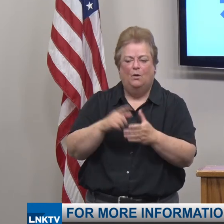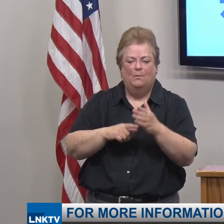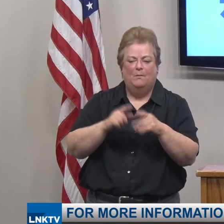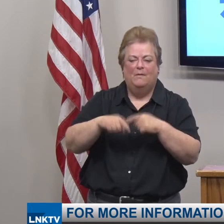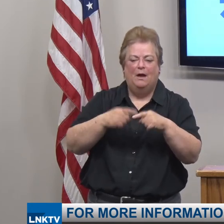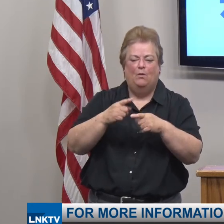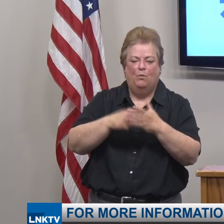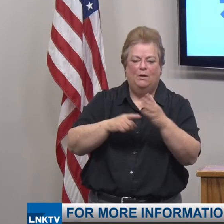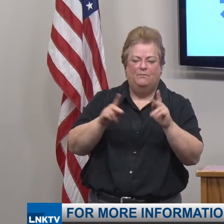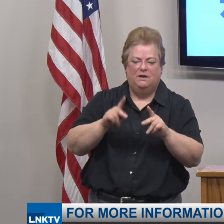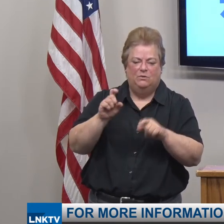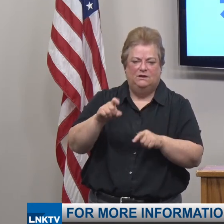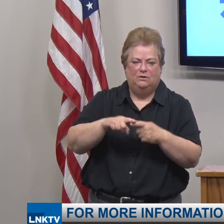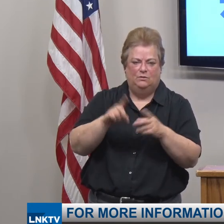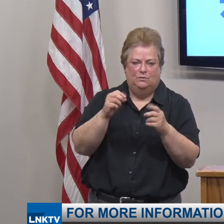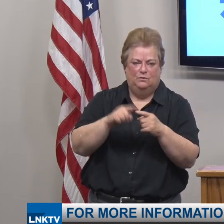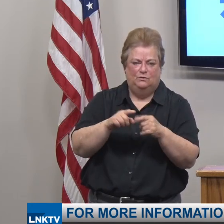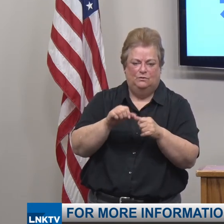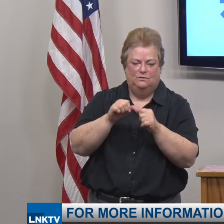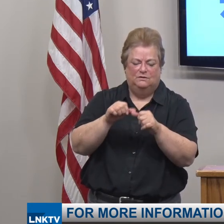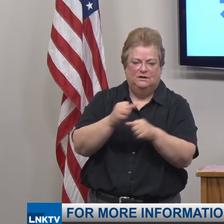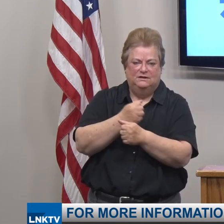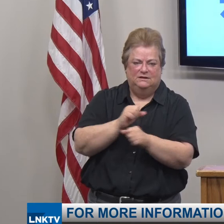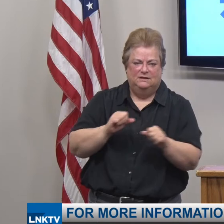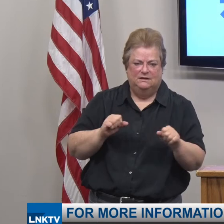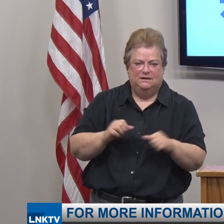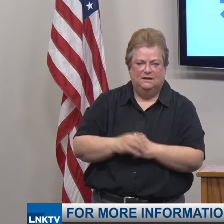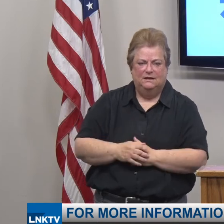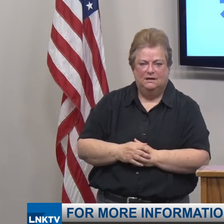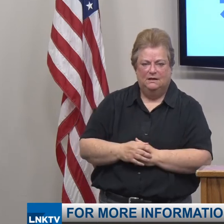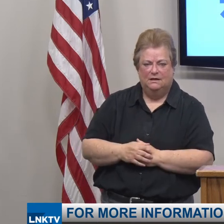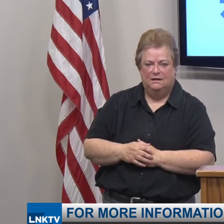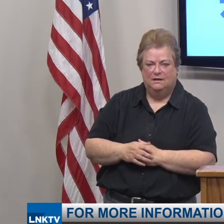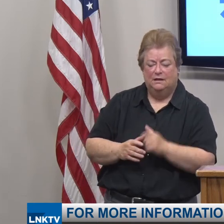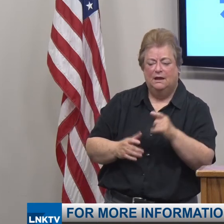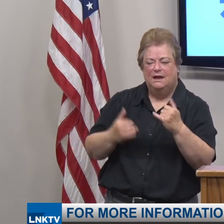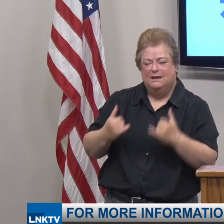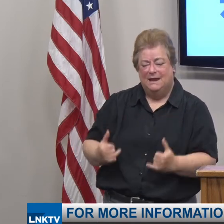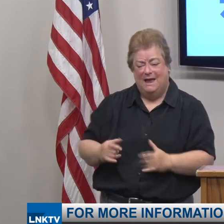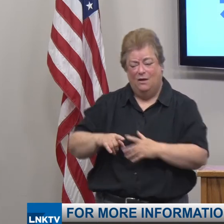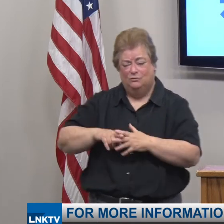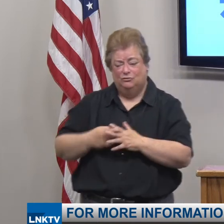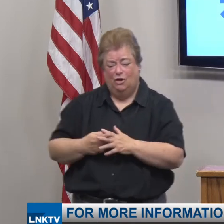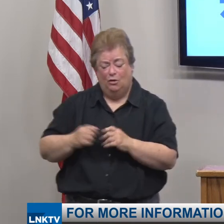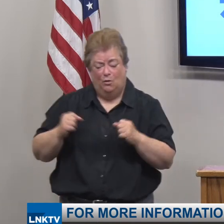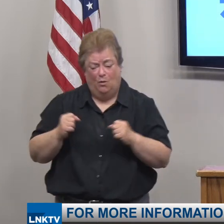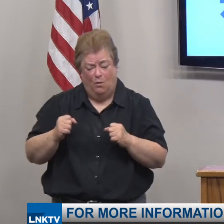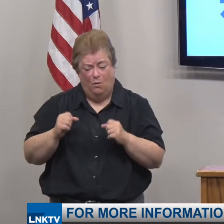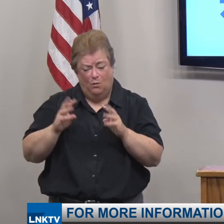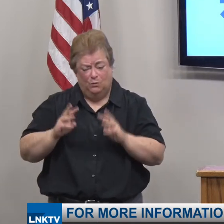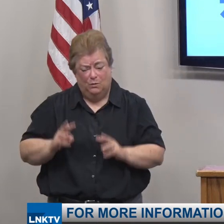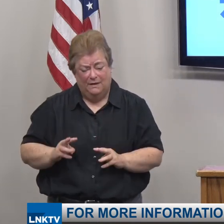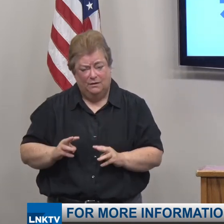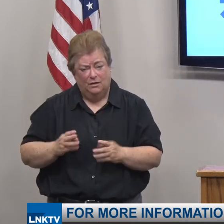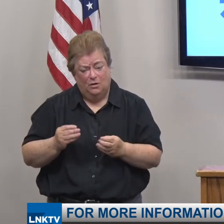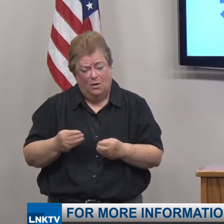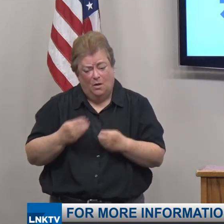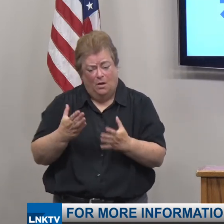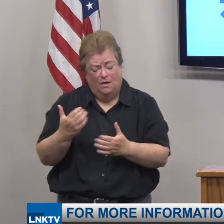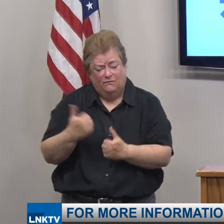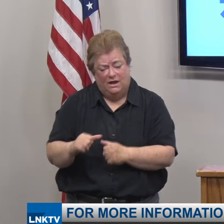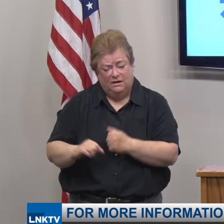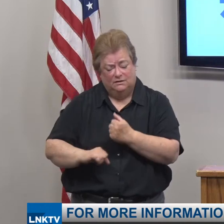to do to stay safe. As it starts to get colder, are you offering any support for